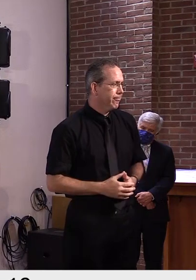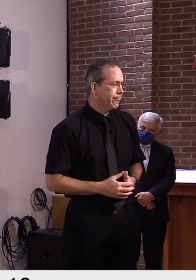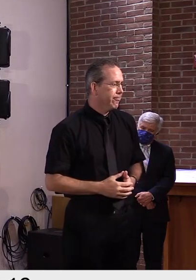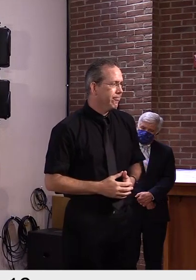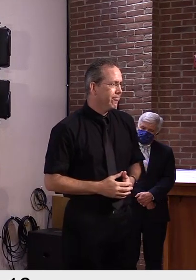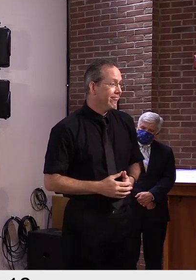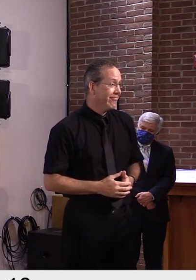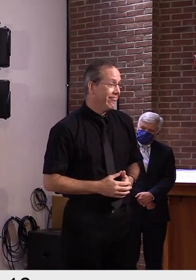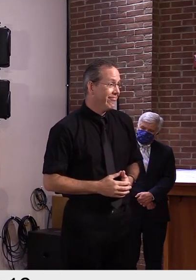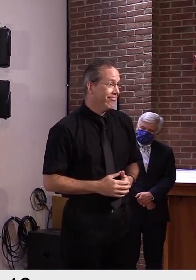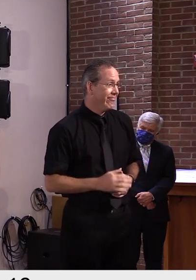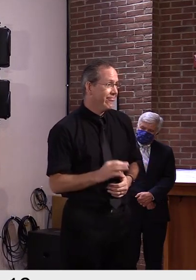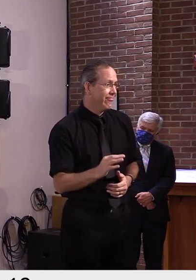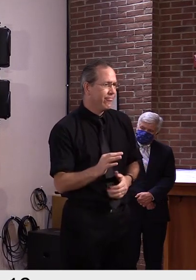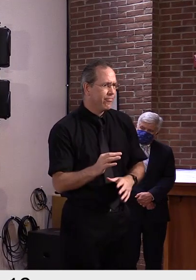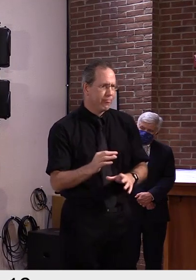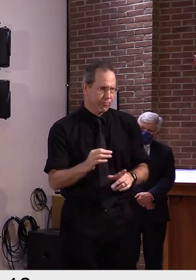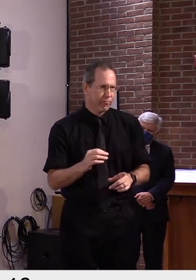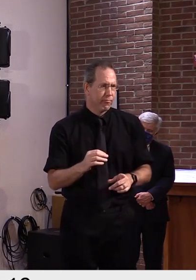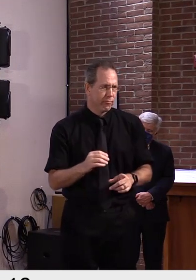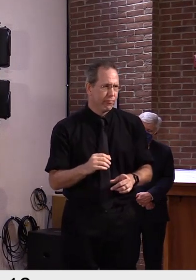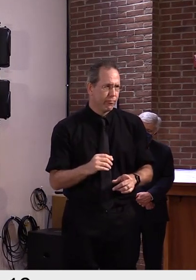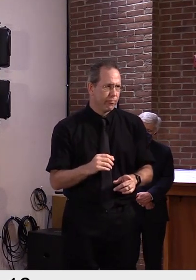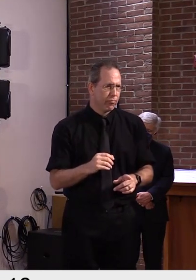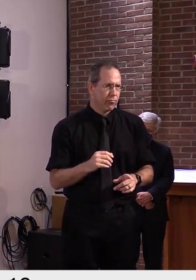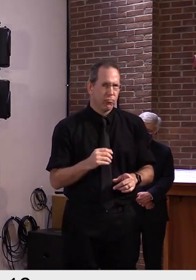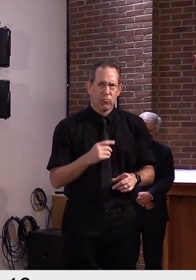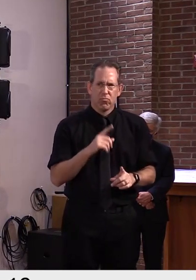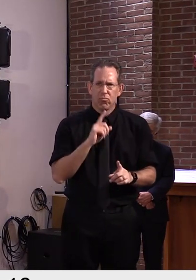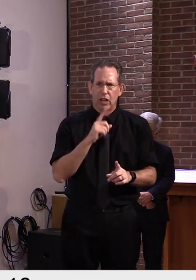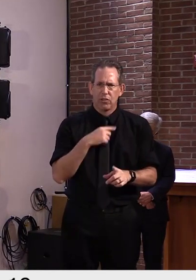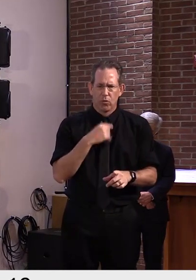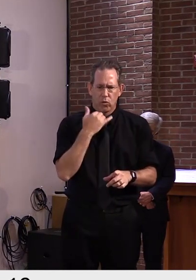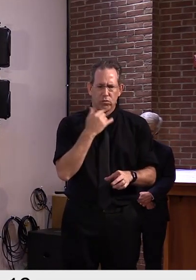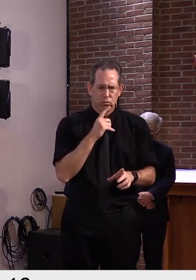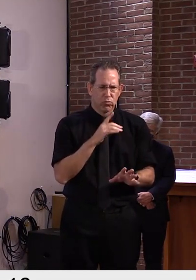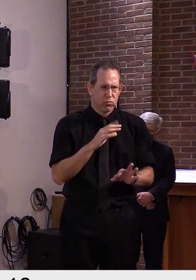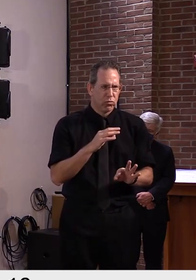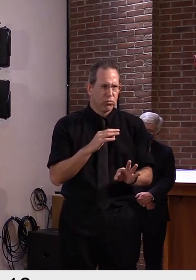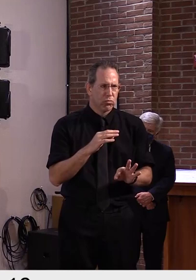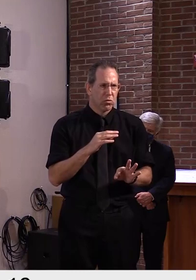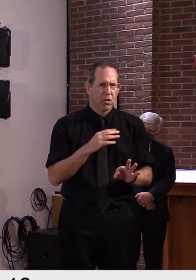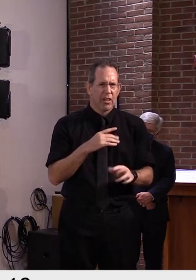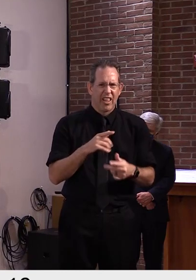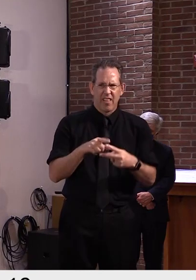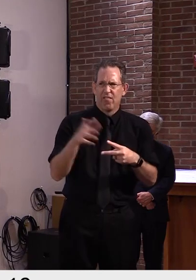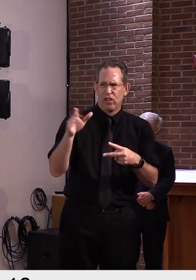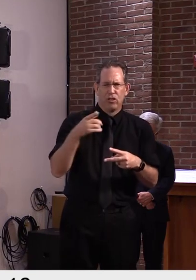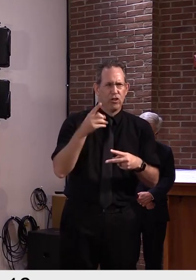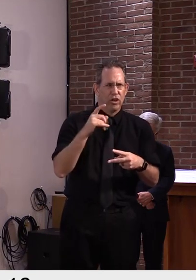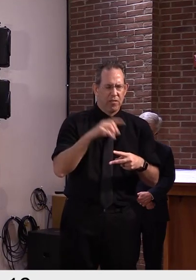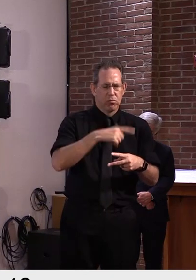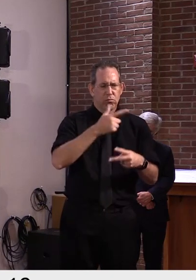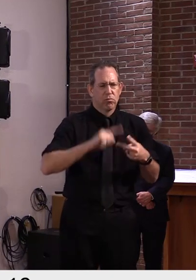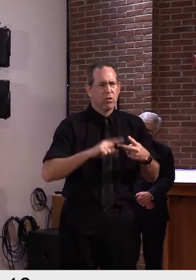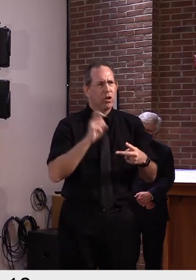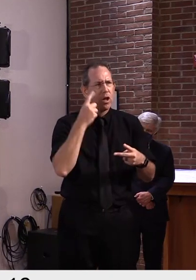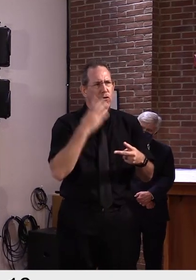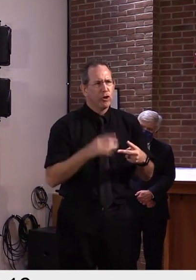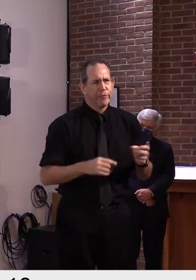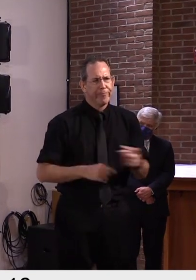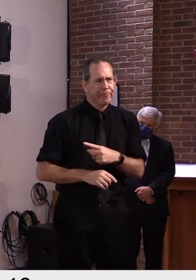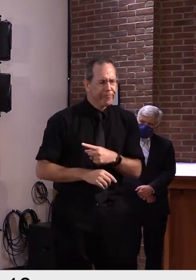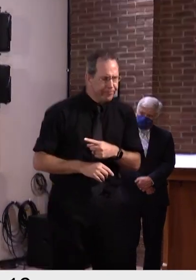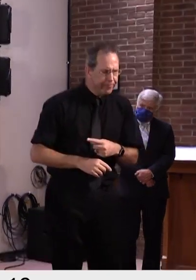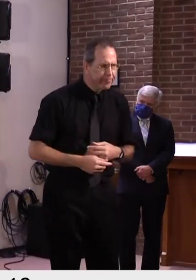Yeah, I think that, uh, that does pretty good. Um, Governor, uh, question for you and, uh, let's move on. know you